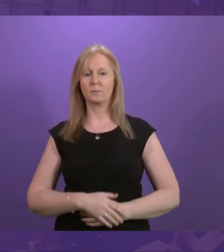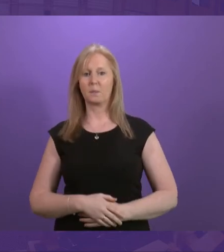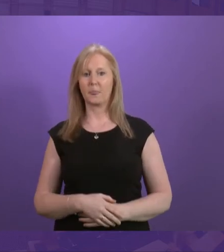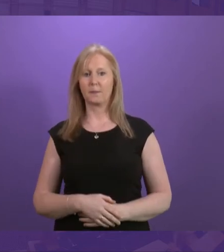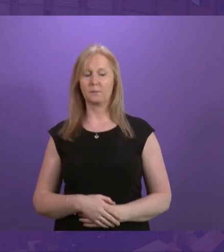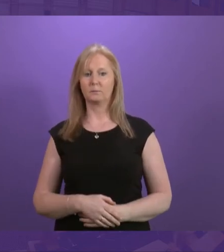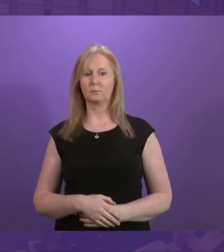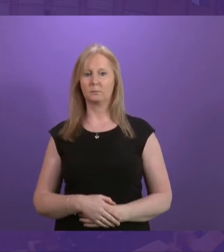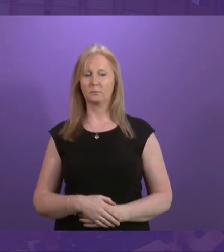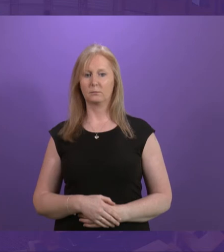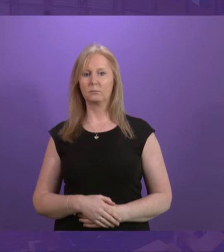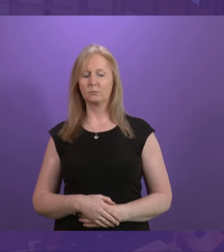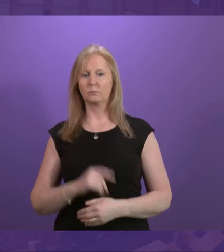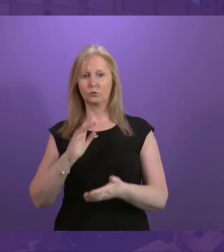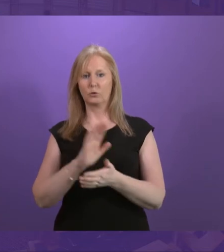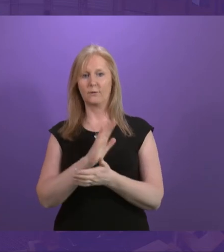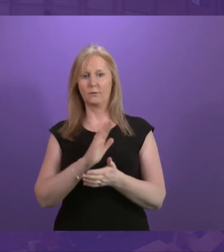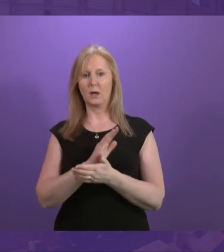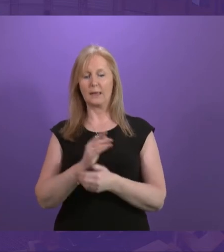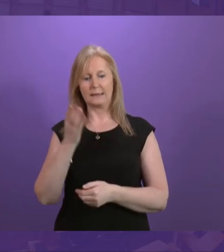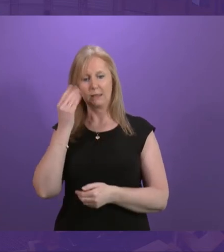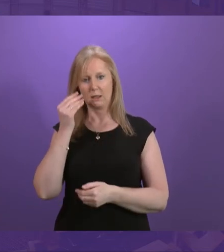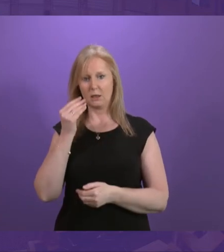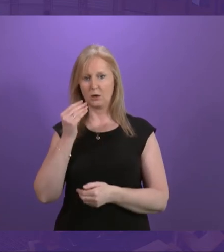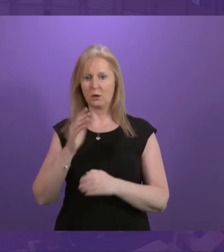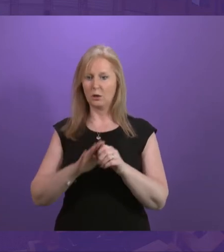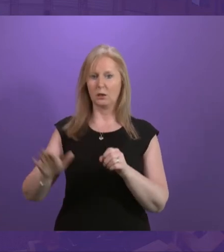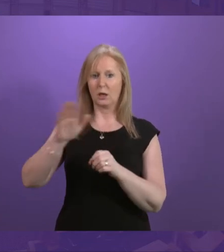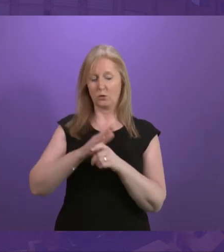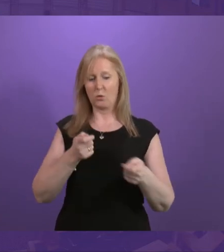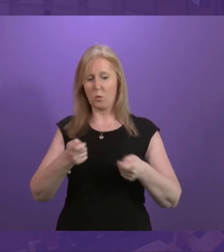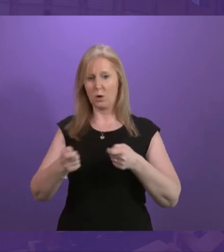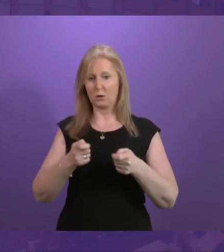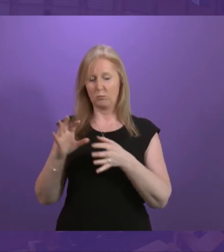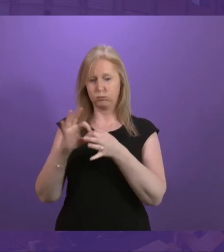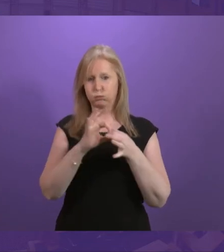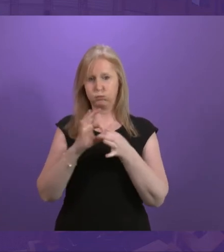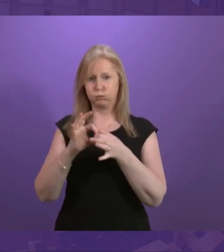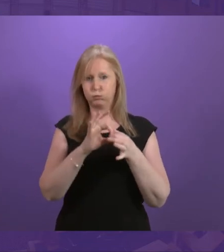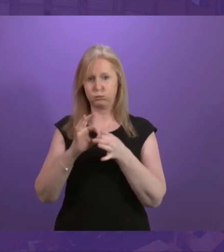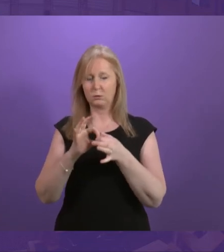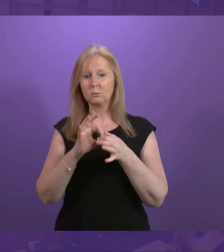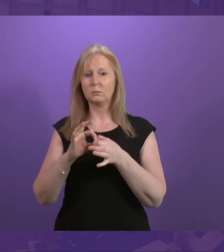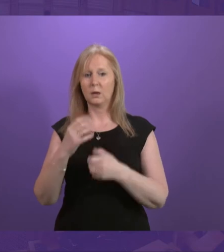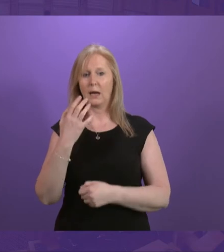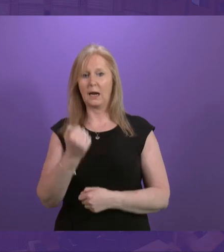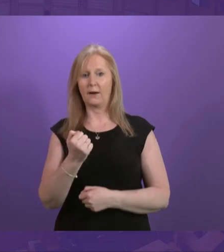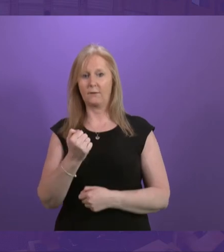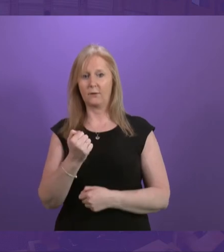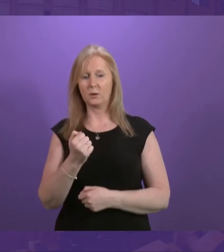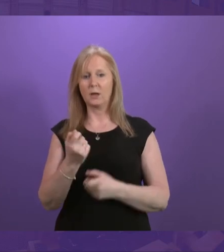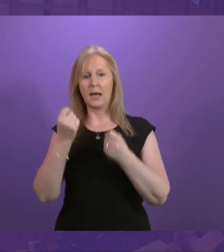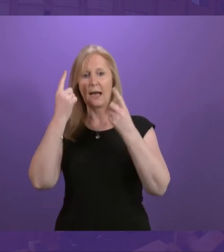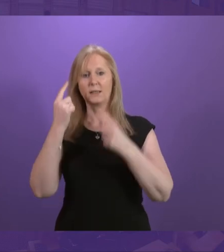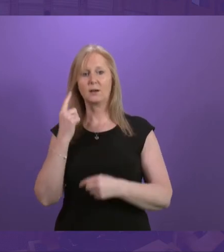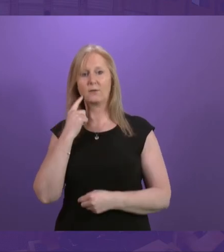that the SeeHear National Coordinator worked closely with partners to support and promote the Ideas for Ears